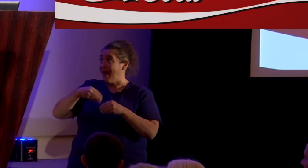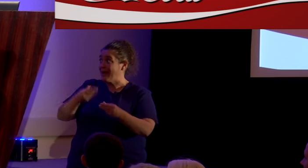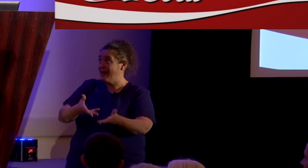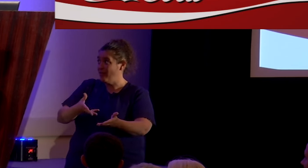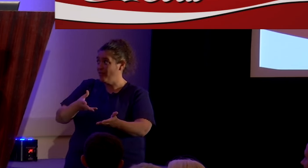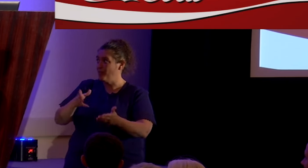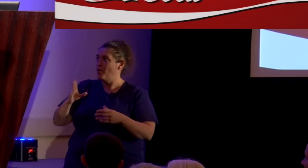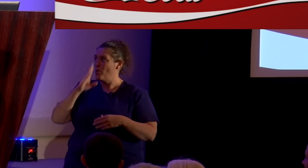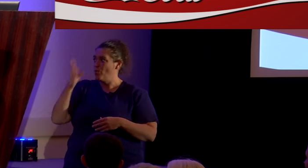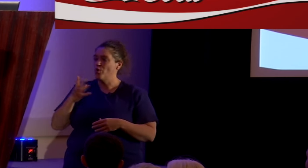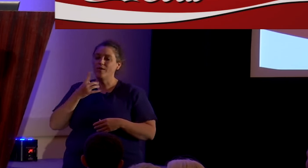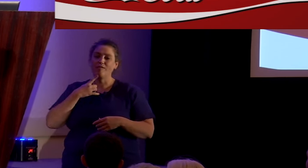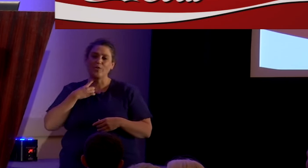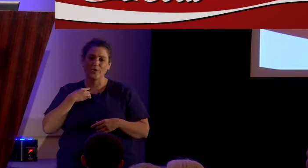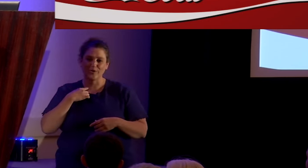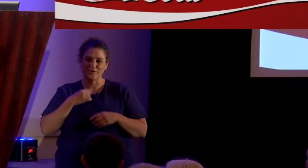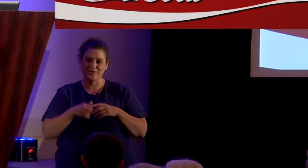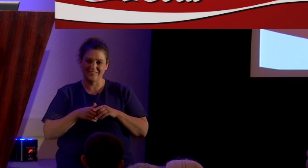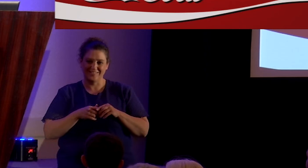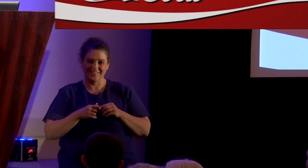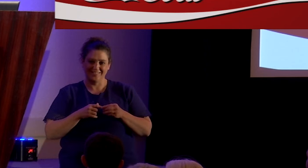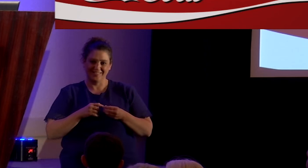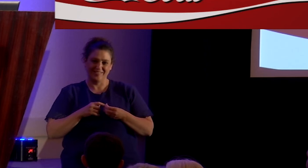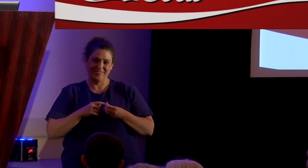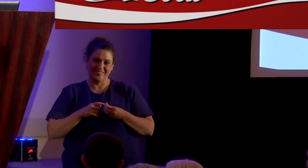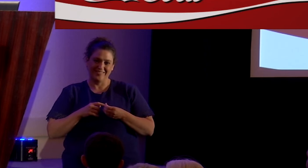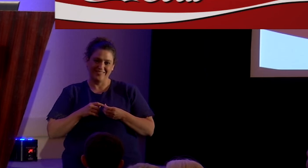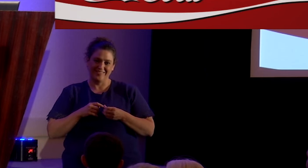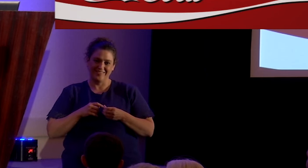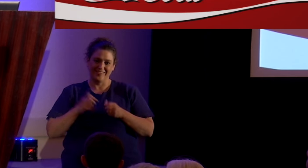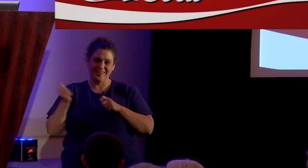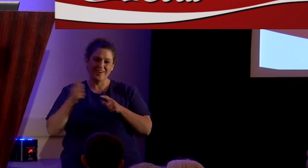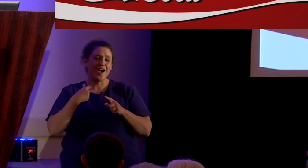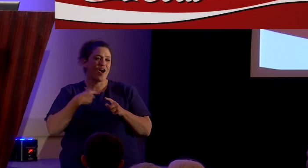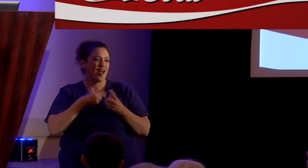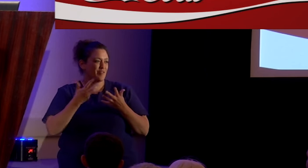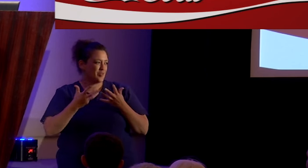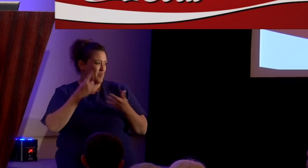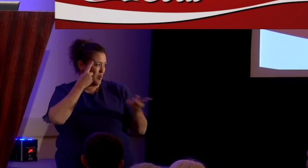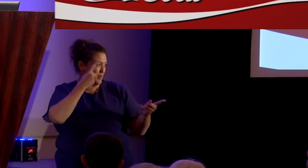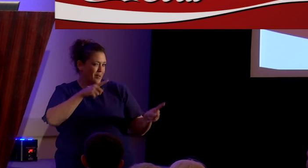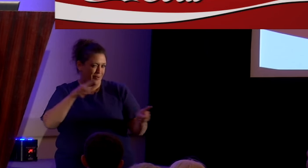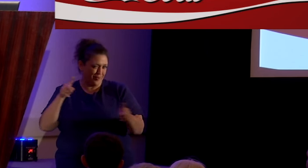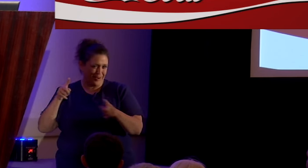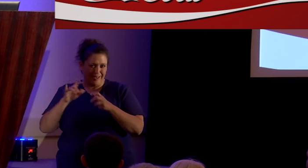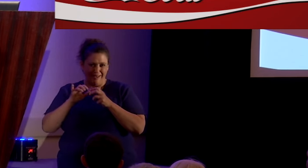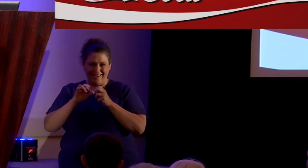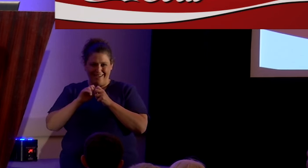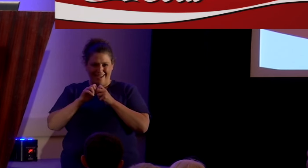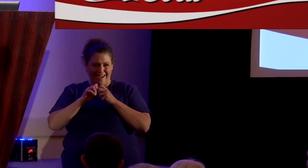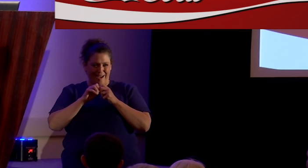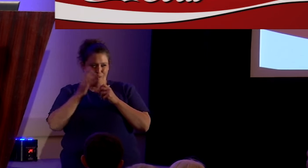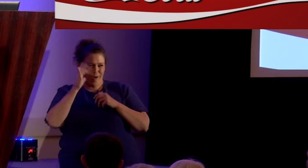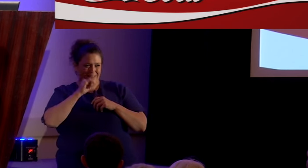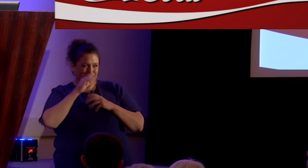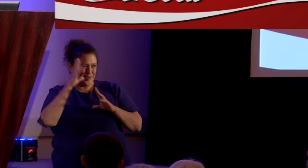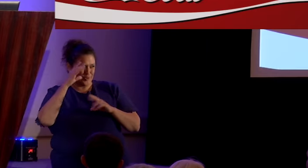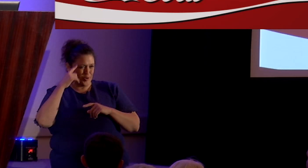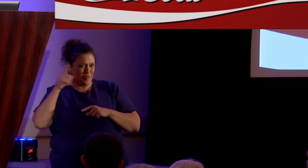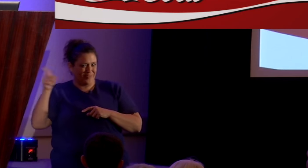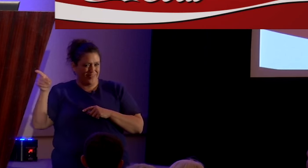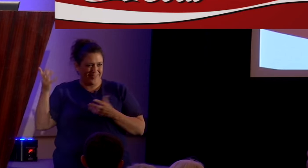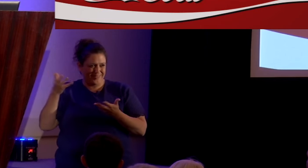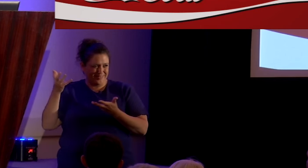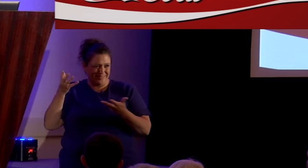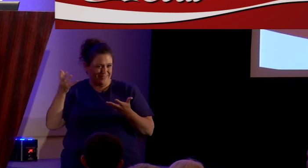will never thirst. Now, we're all probably on the same page here. How are they getting away with this? How are they getting